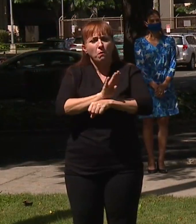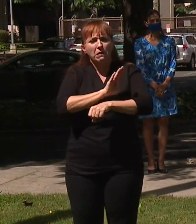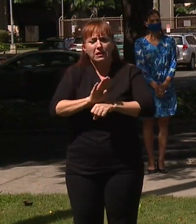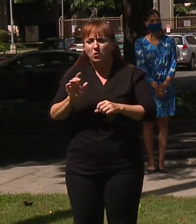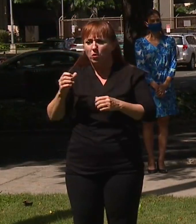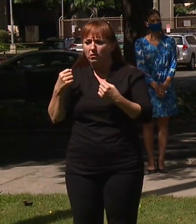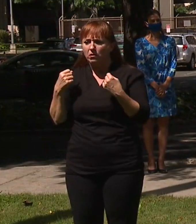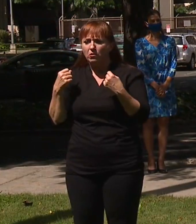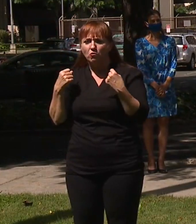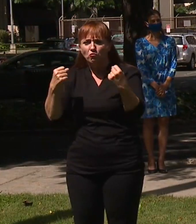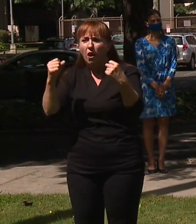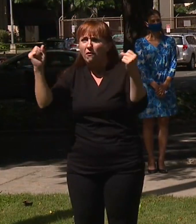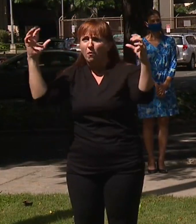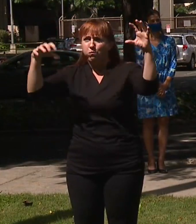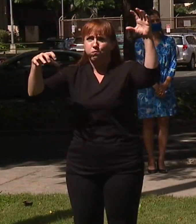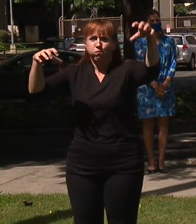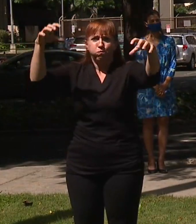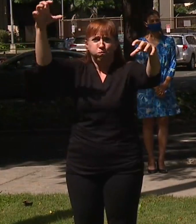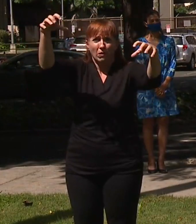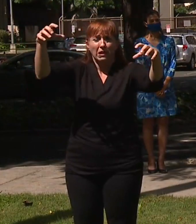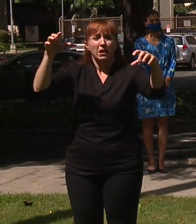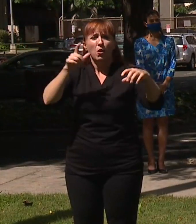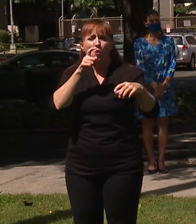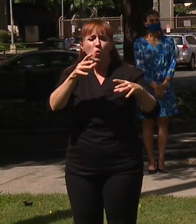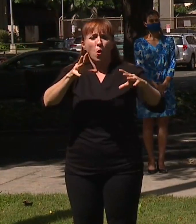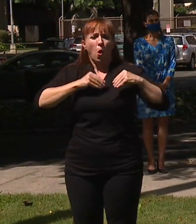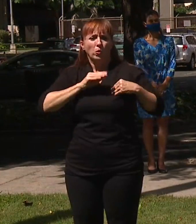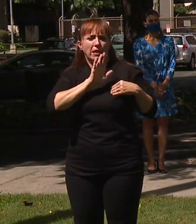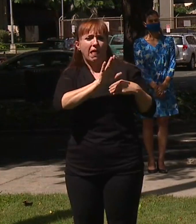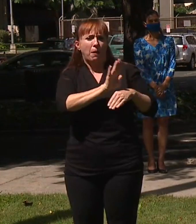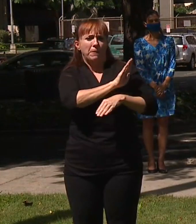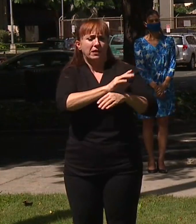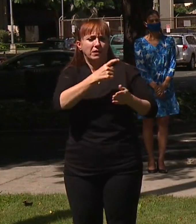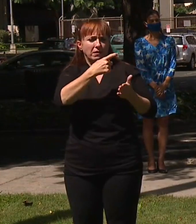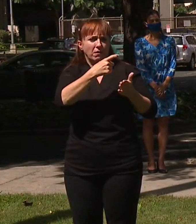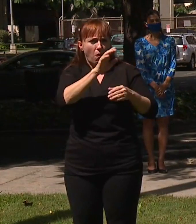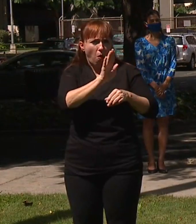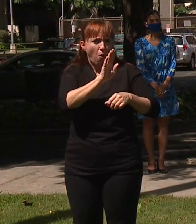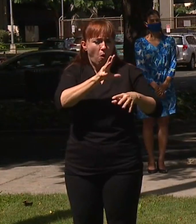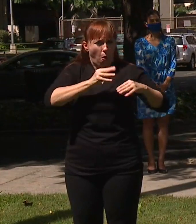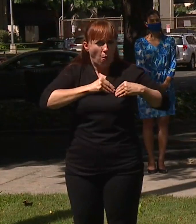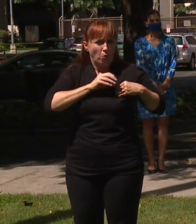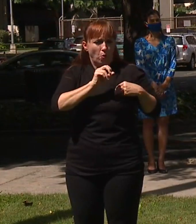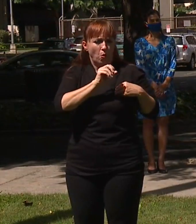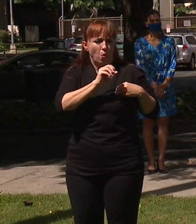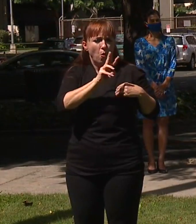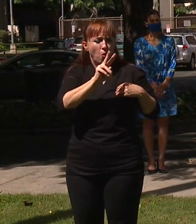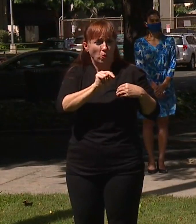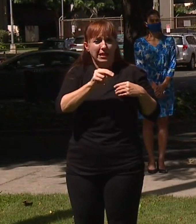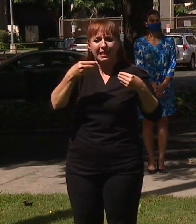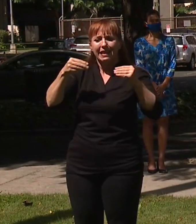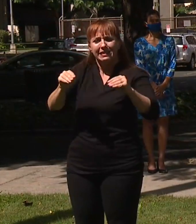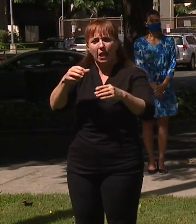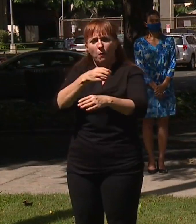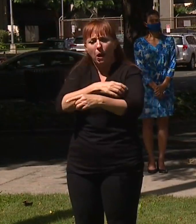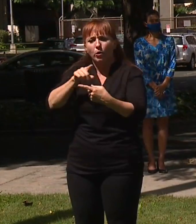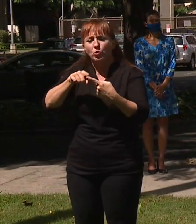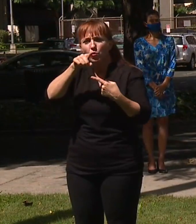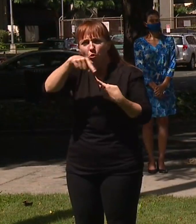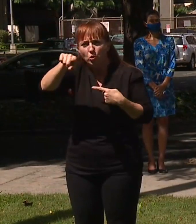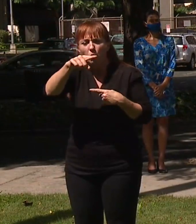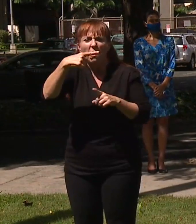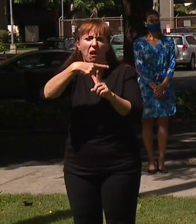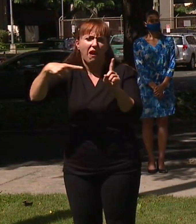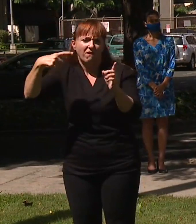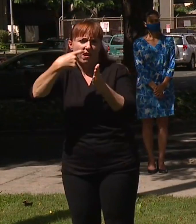they own it and they sell power to you, usually for about half of the HECO rate. So, it's the same principle